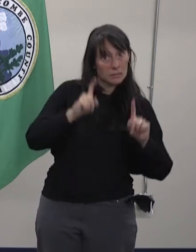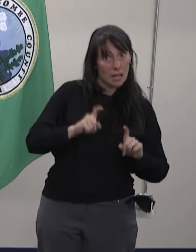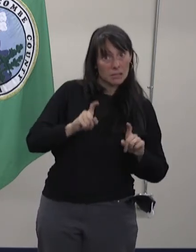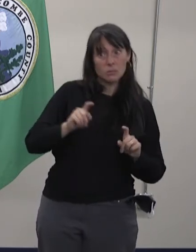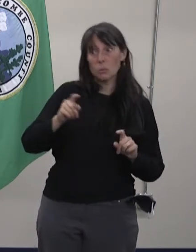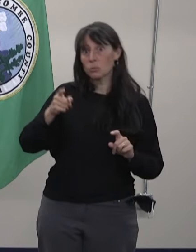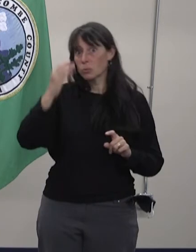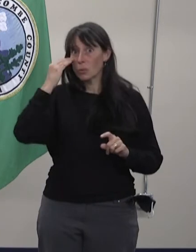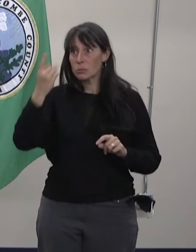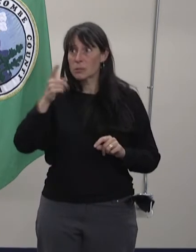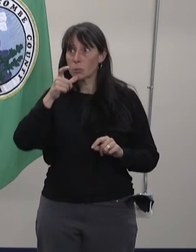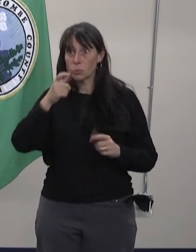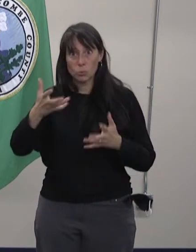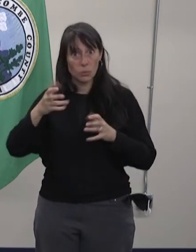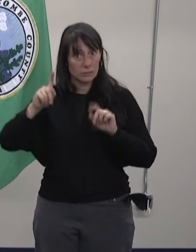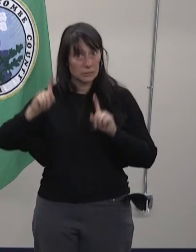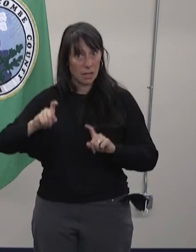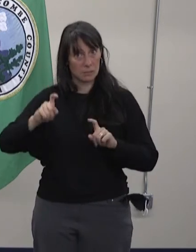options in our community.